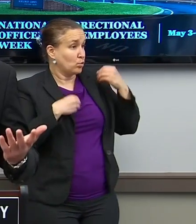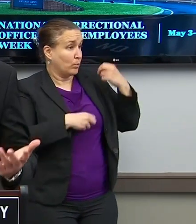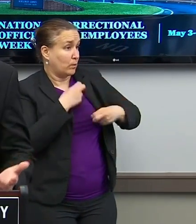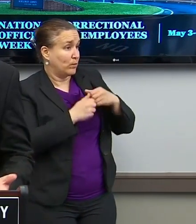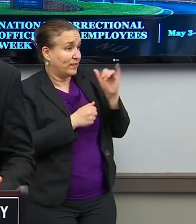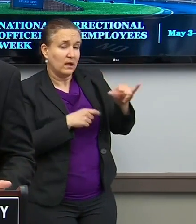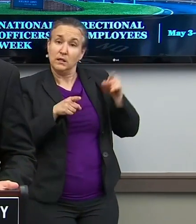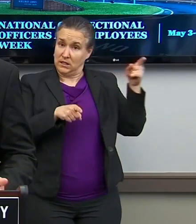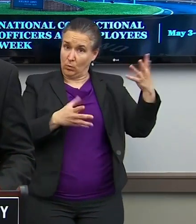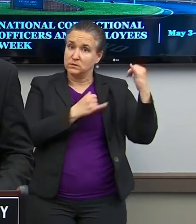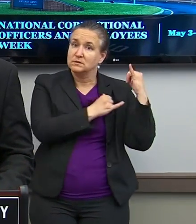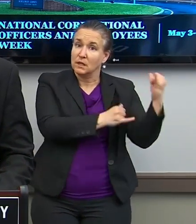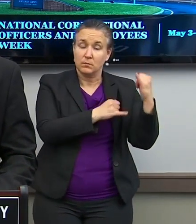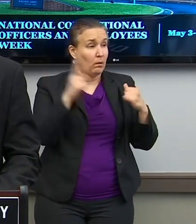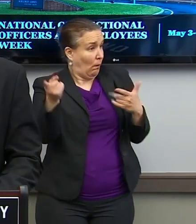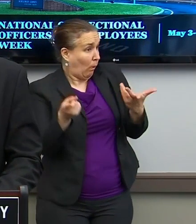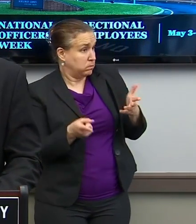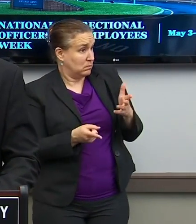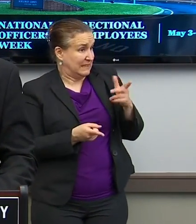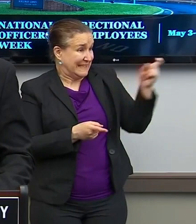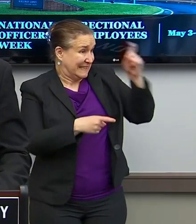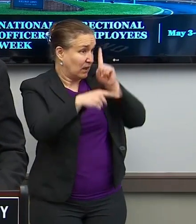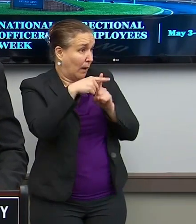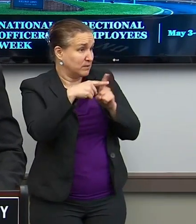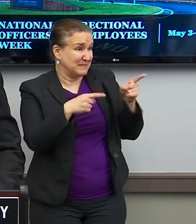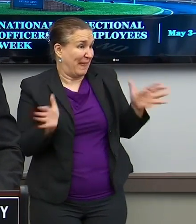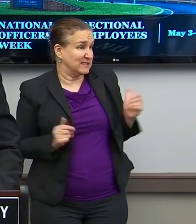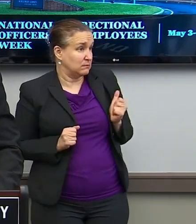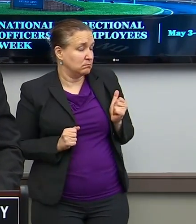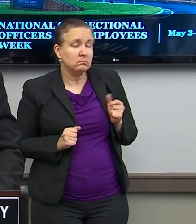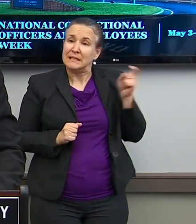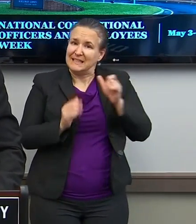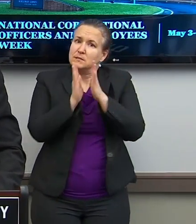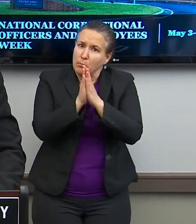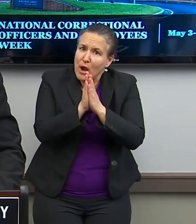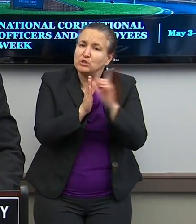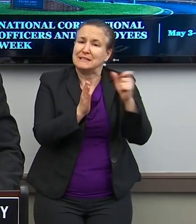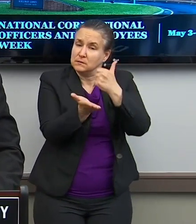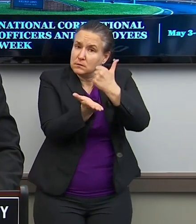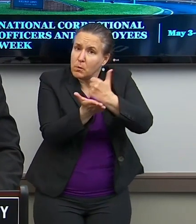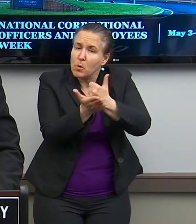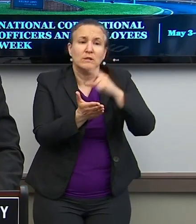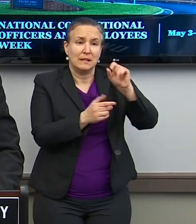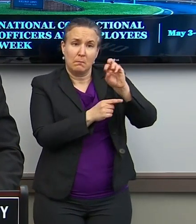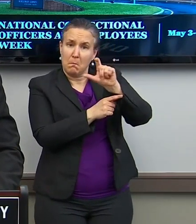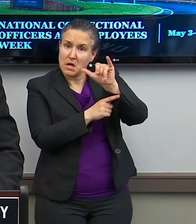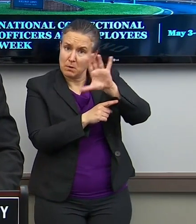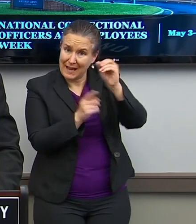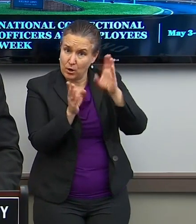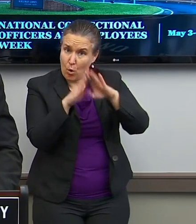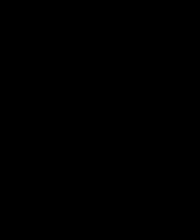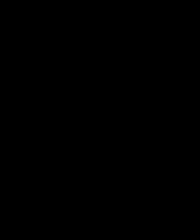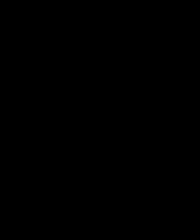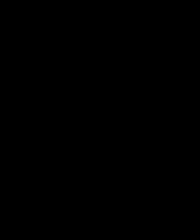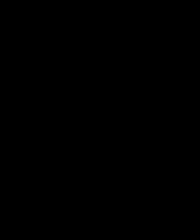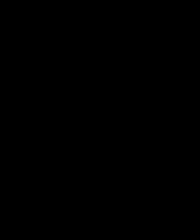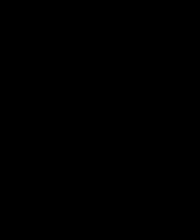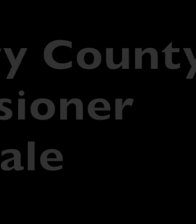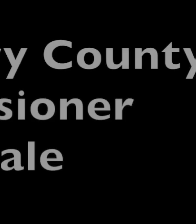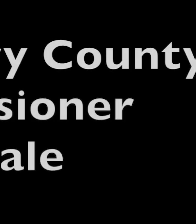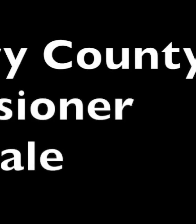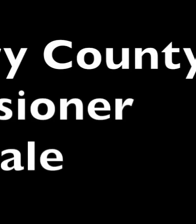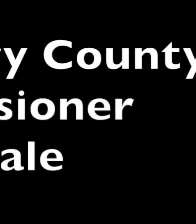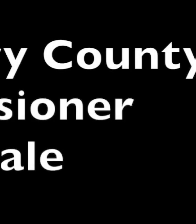educating his child, he needs optimism. Yeah. He needs prayers, he needs support, and he needs Montgomery County to reopen. Yeah. So